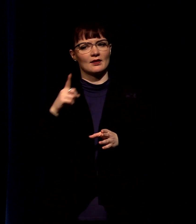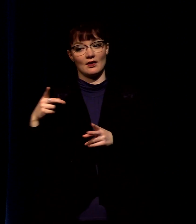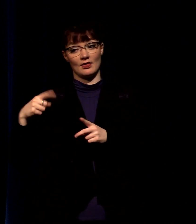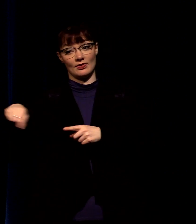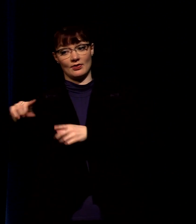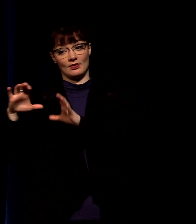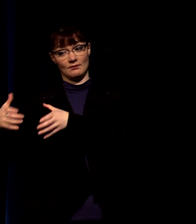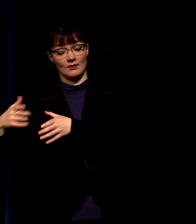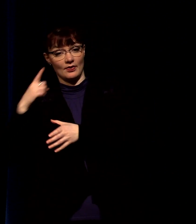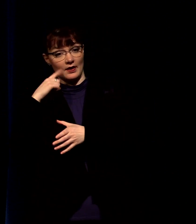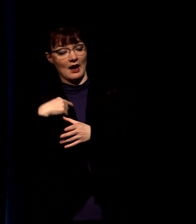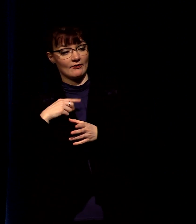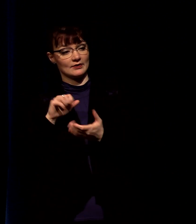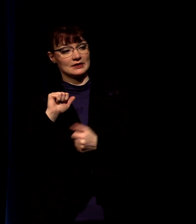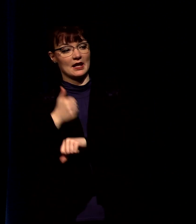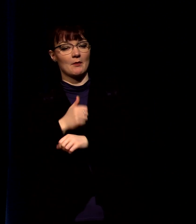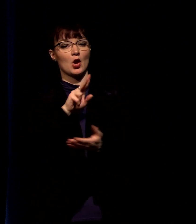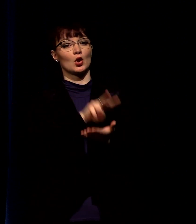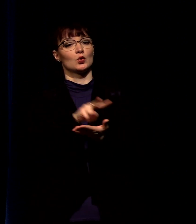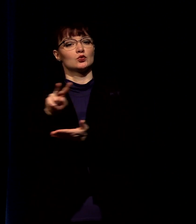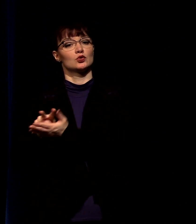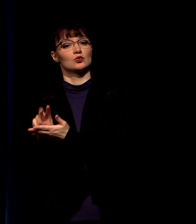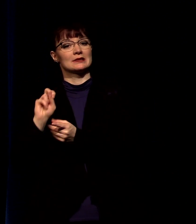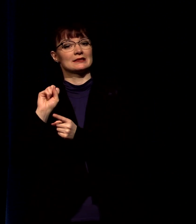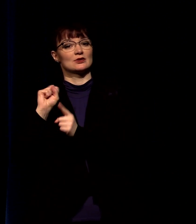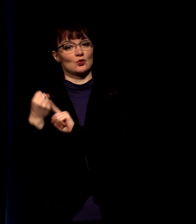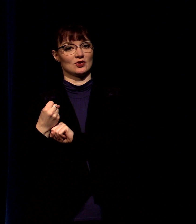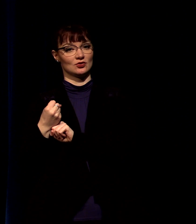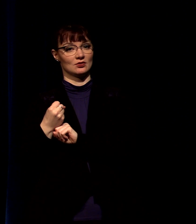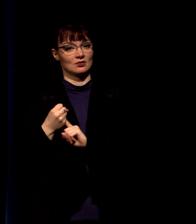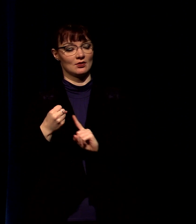they think they've totally got him trapped